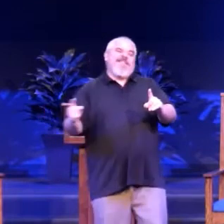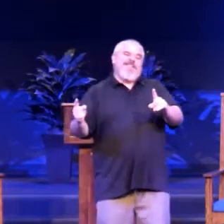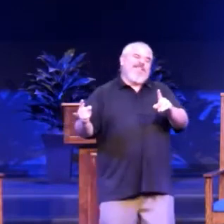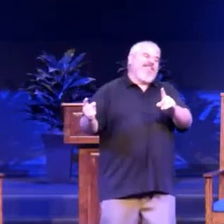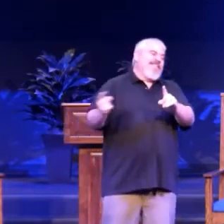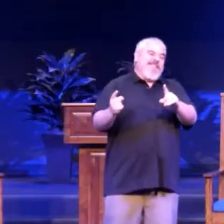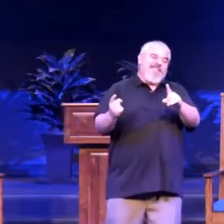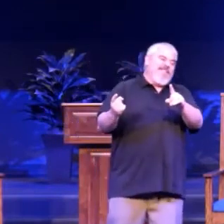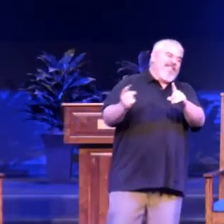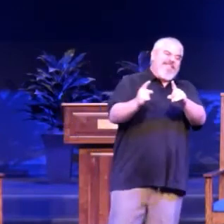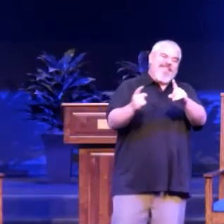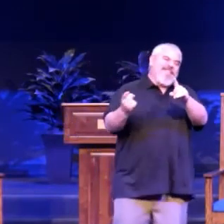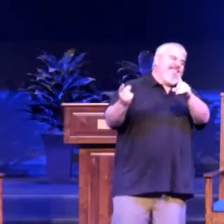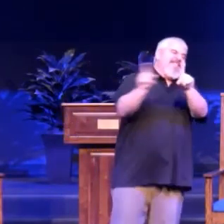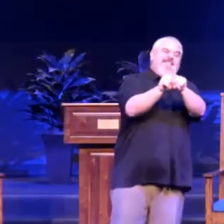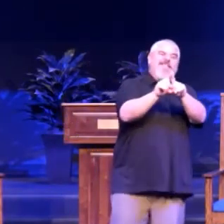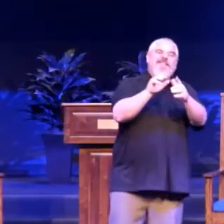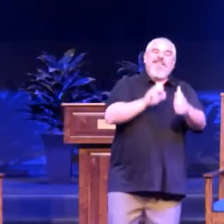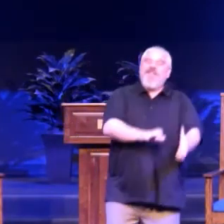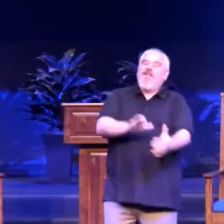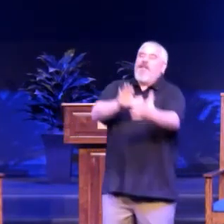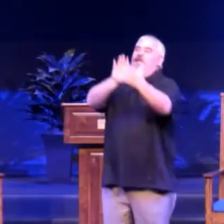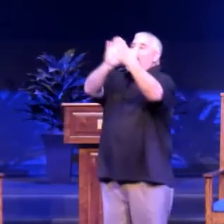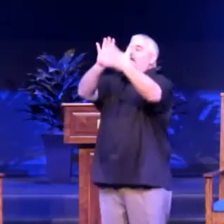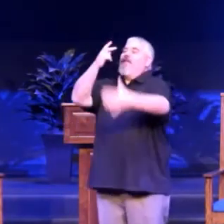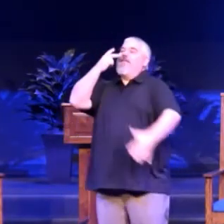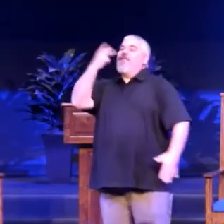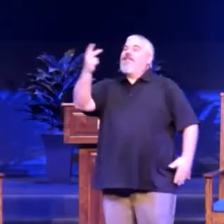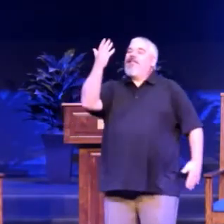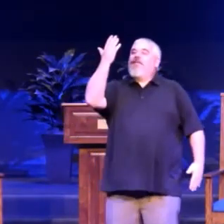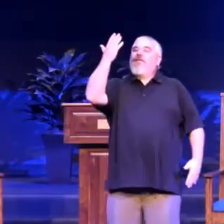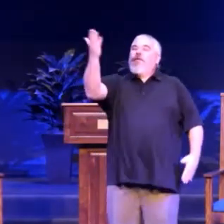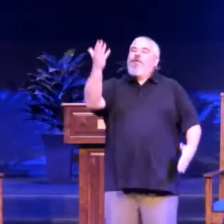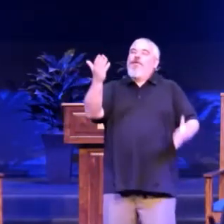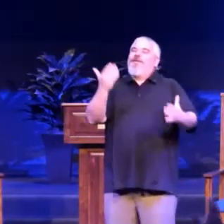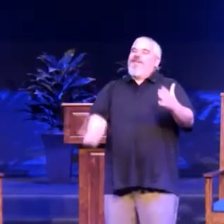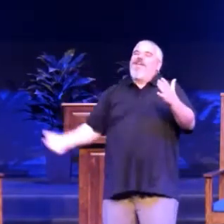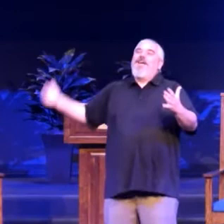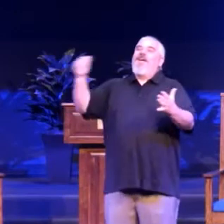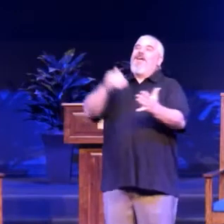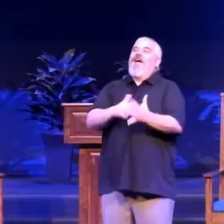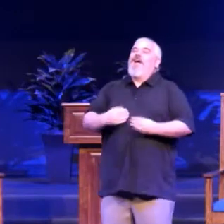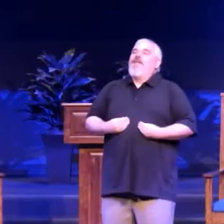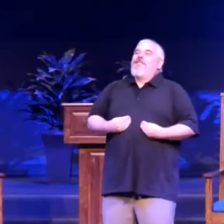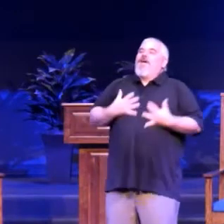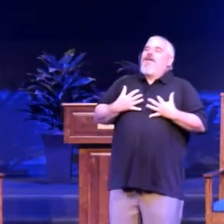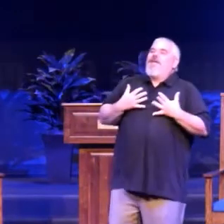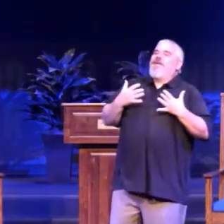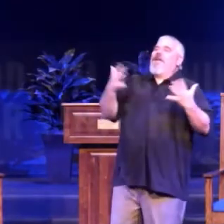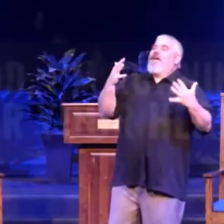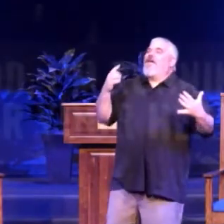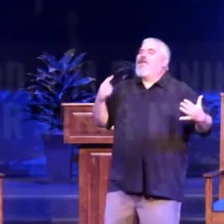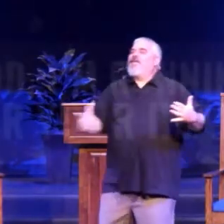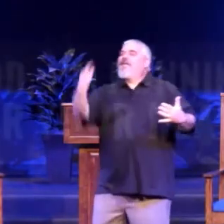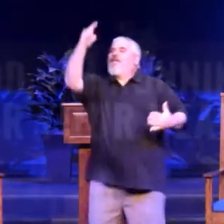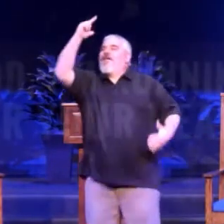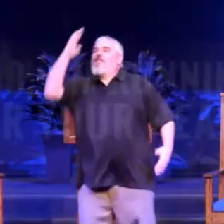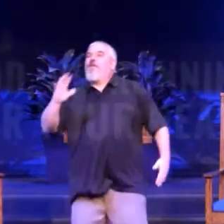all I see is you, yeah. God, I'm running